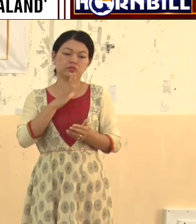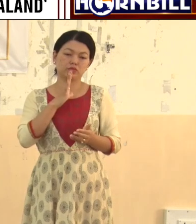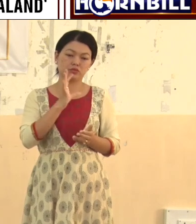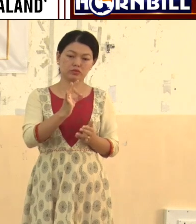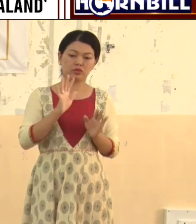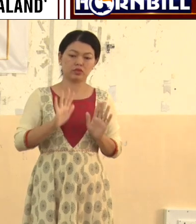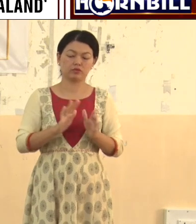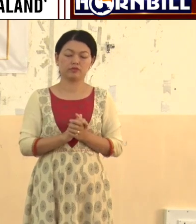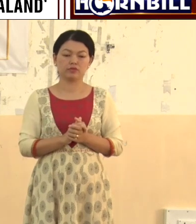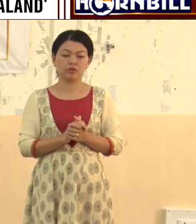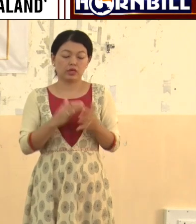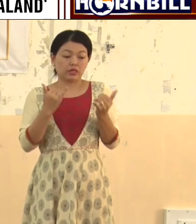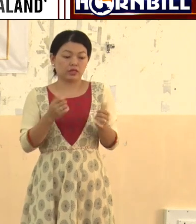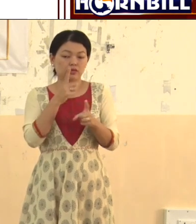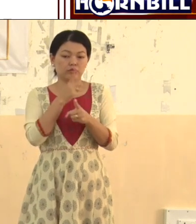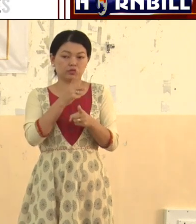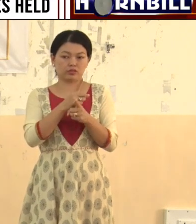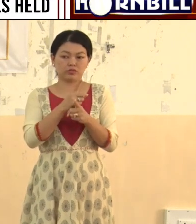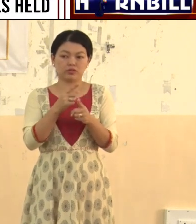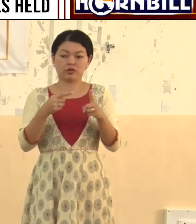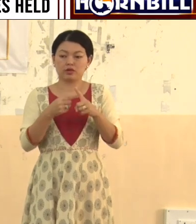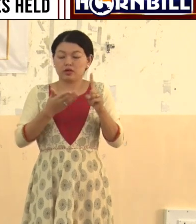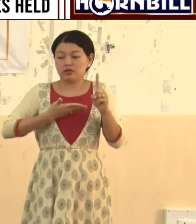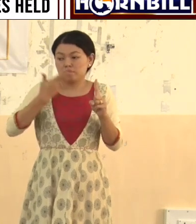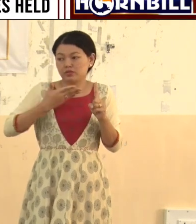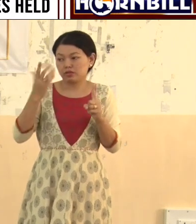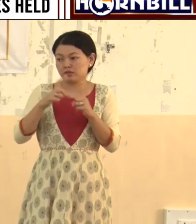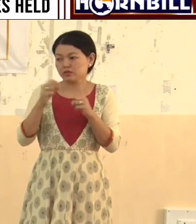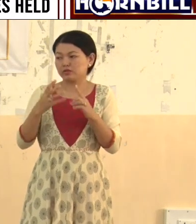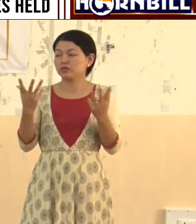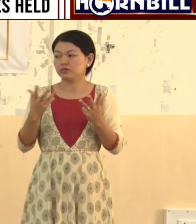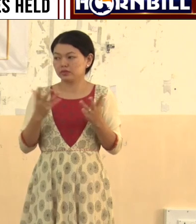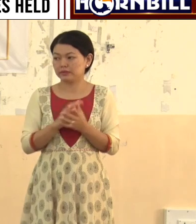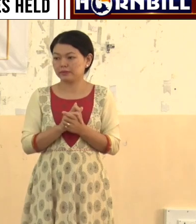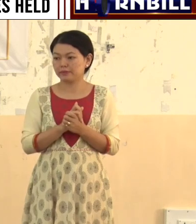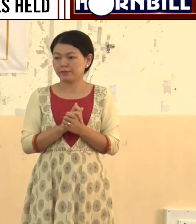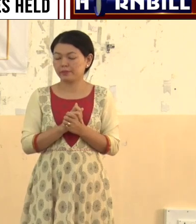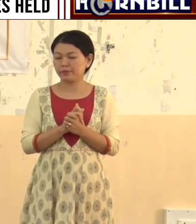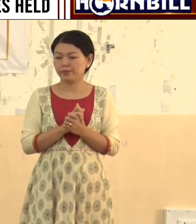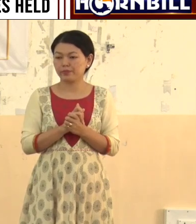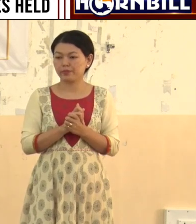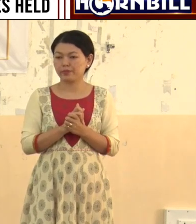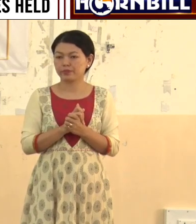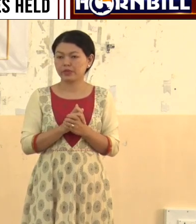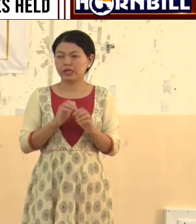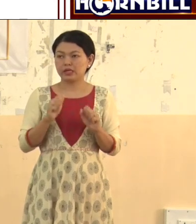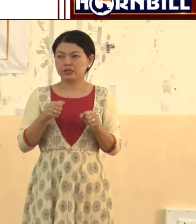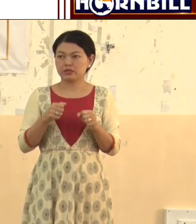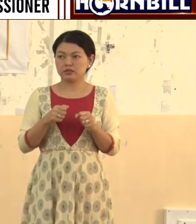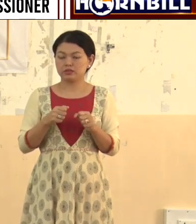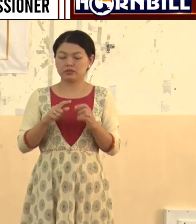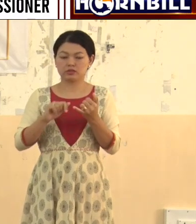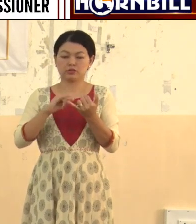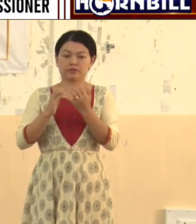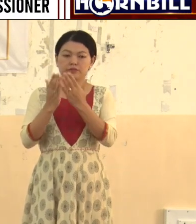do about training our teachers? What do we do about providing, you know, the facilities that are needed in our school buildings, in our school,